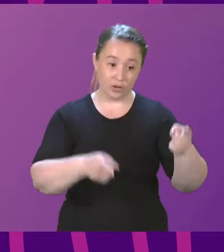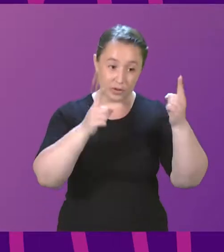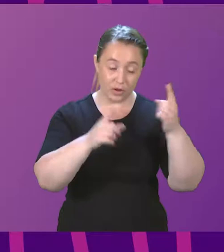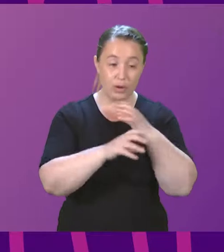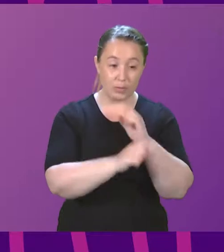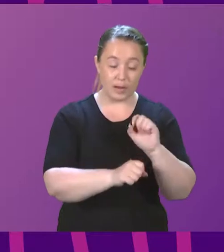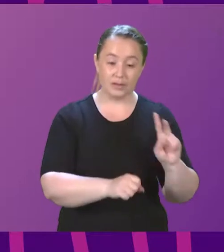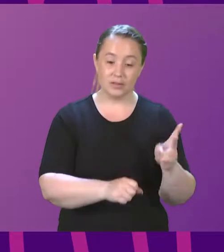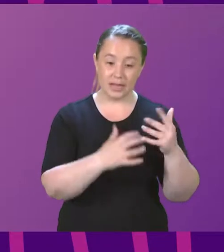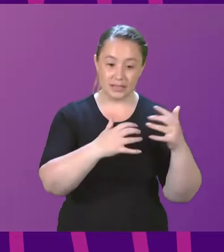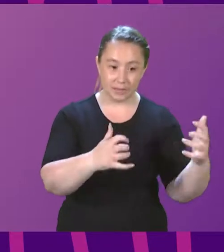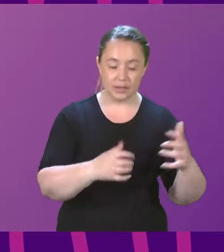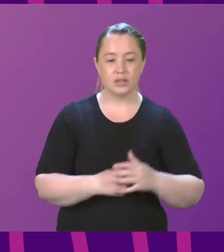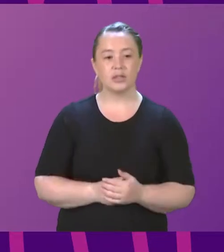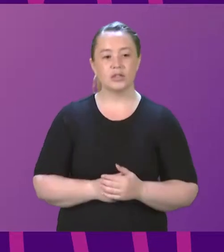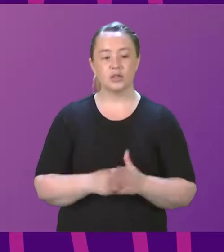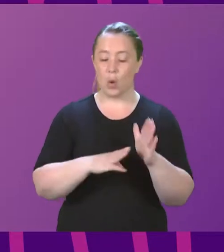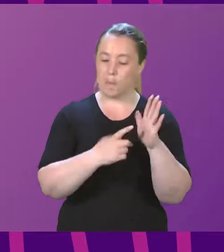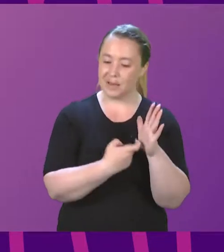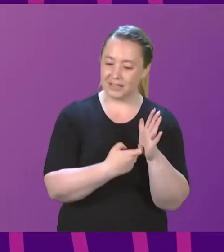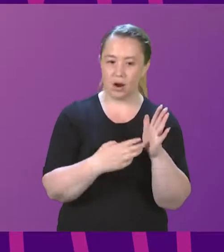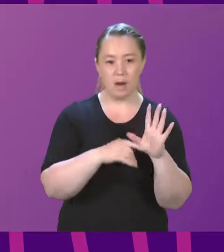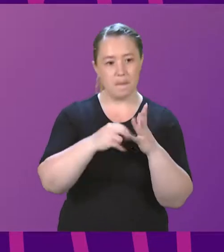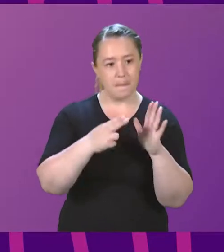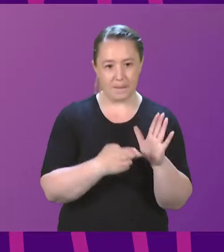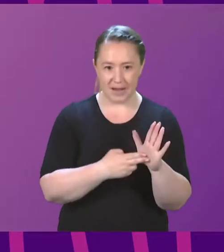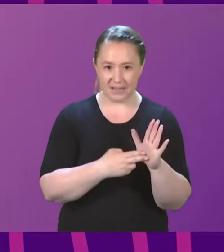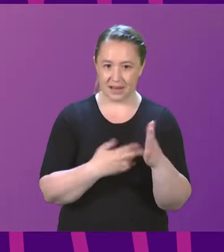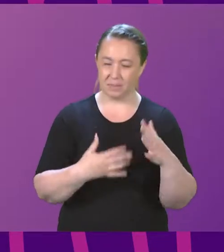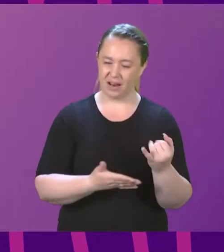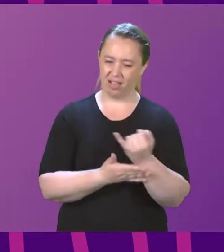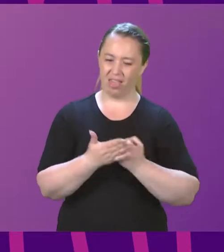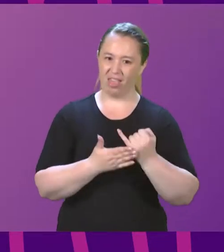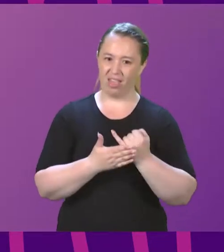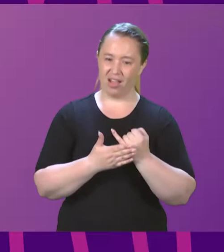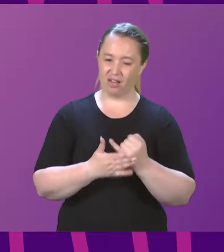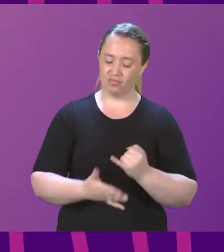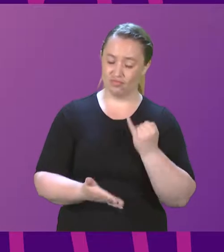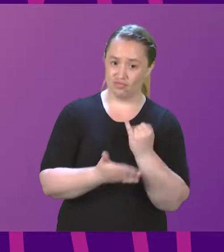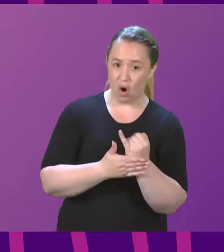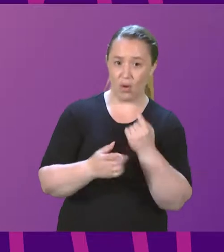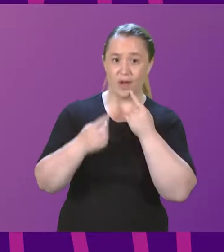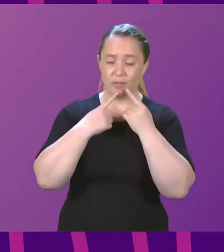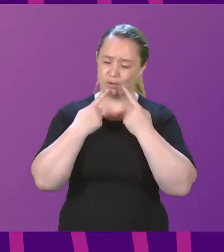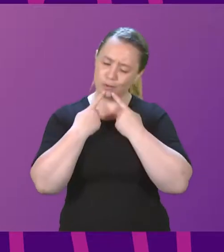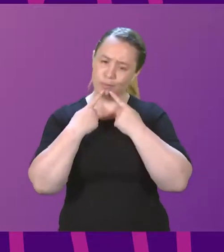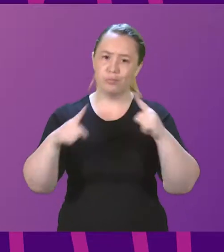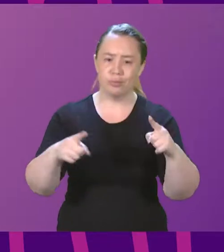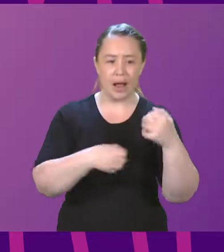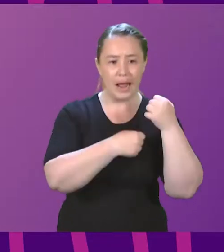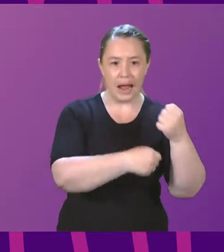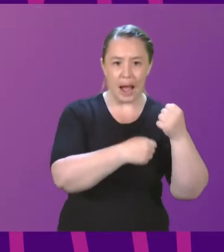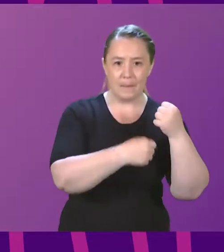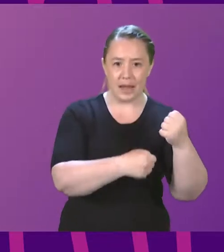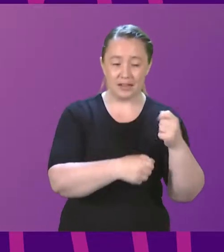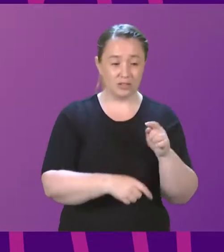Mason, MSP, continued his dangerous disinformation campaign. His comments are not just his views.